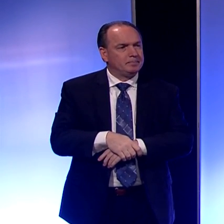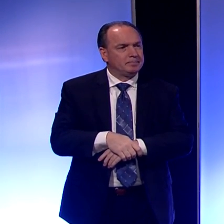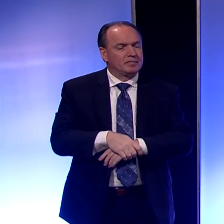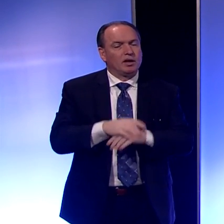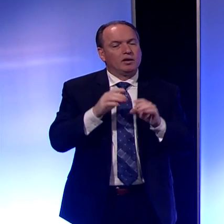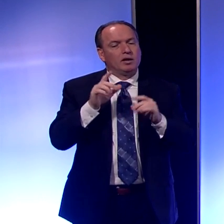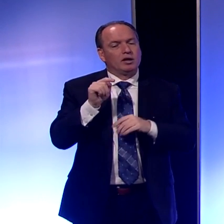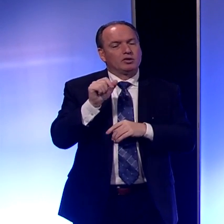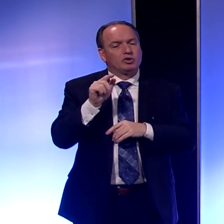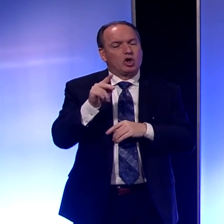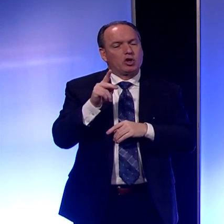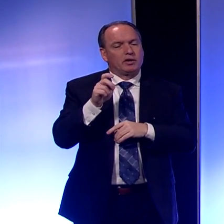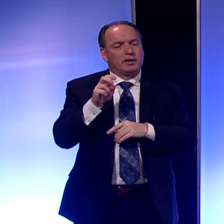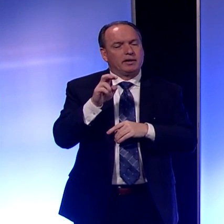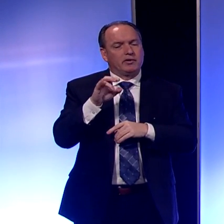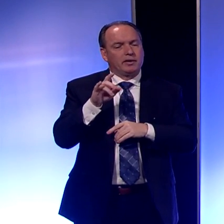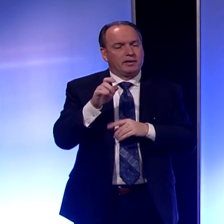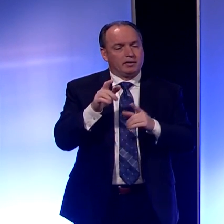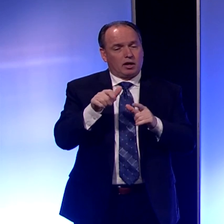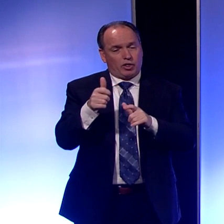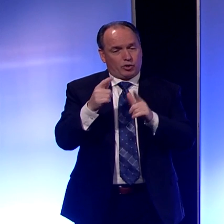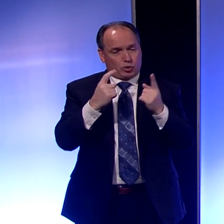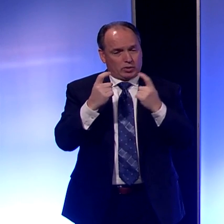Talk Erie, do you have any other questions?